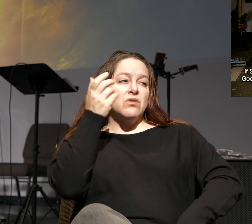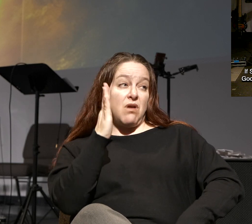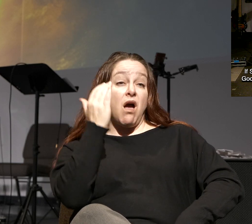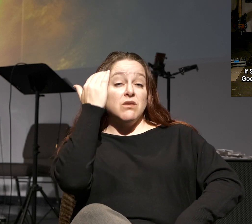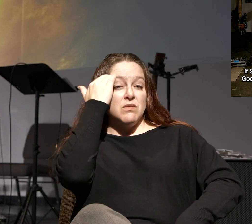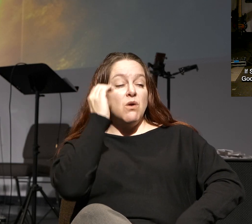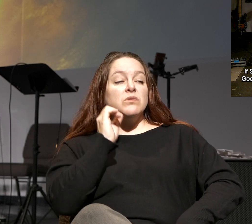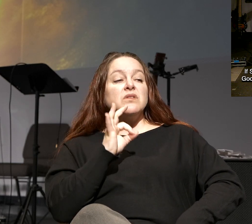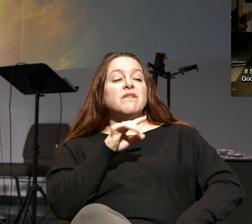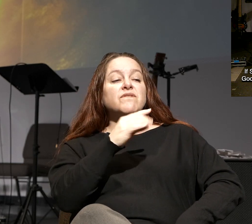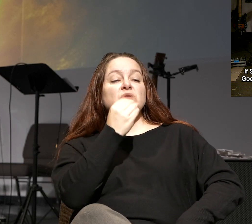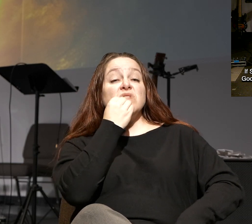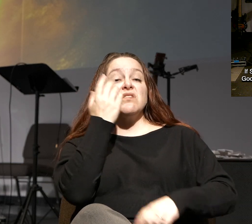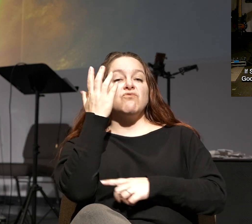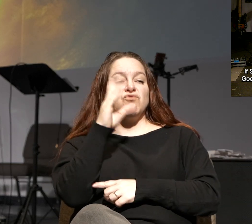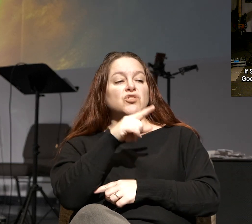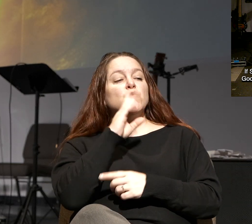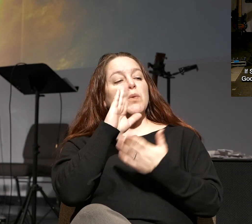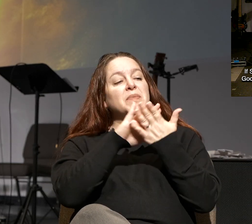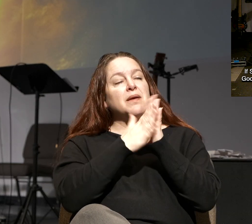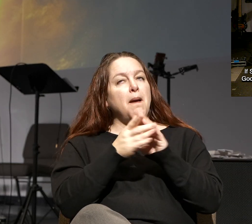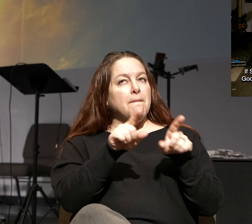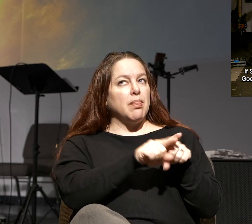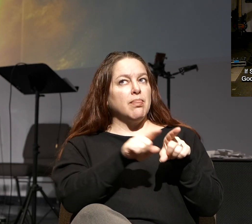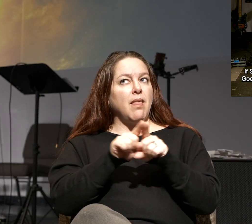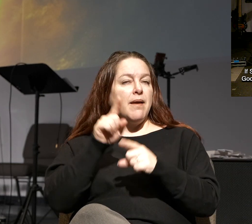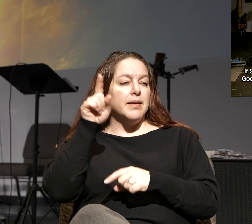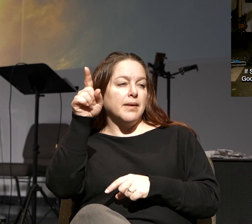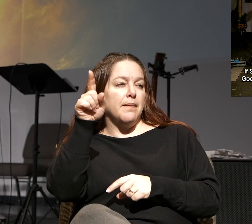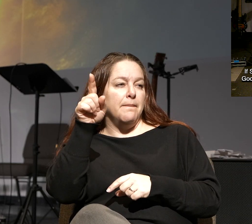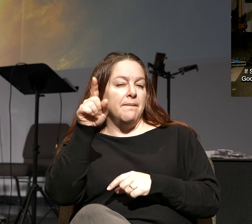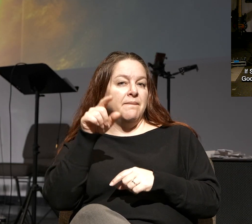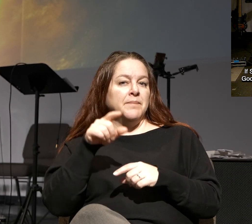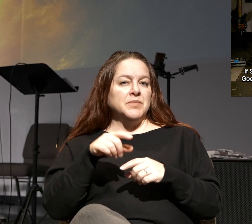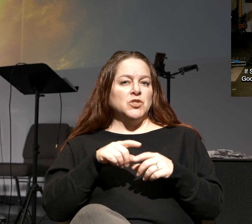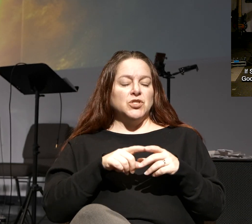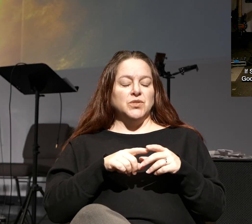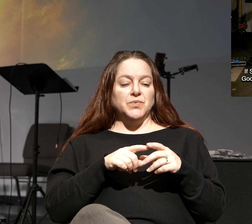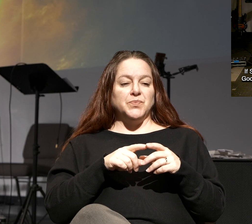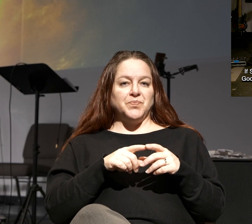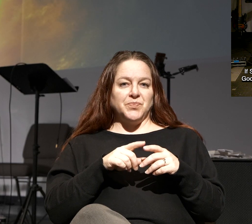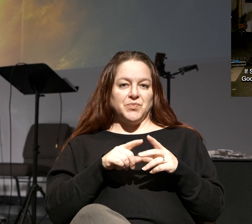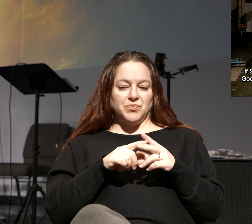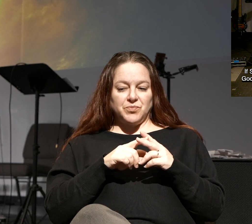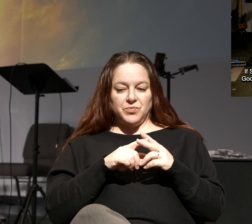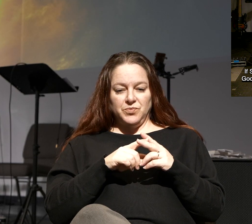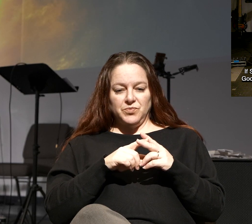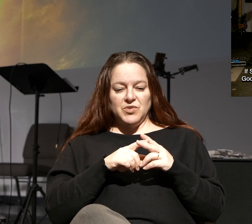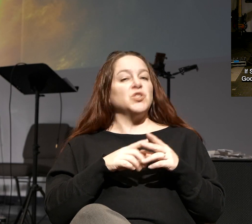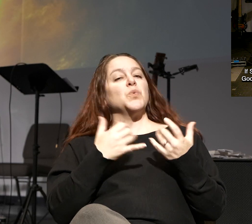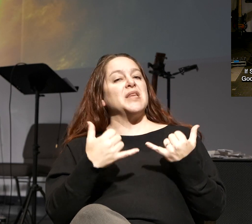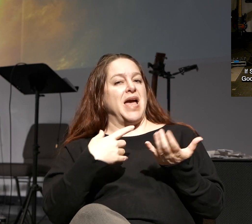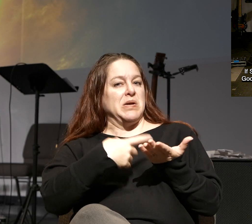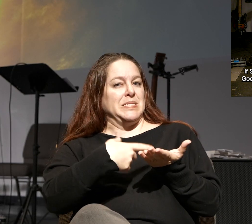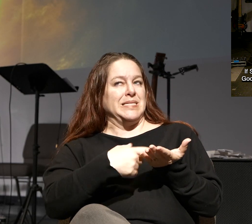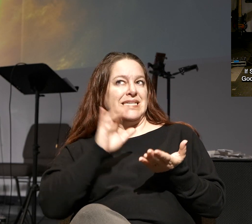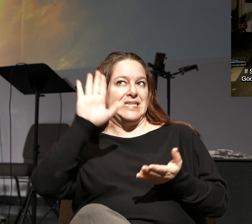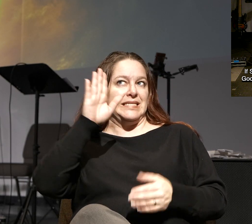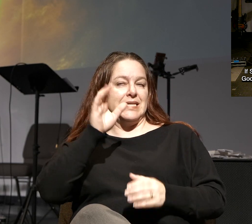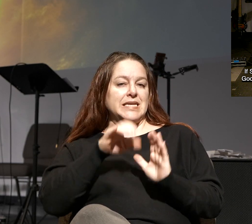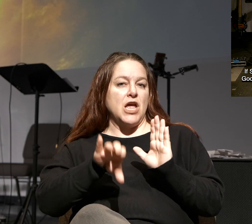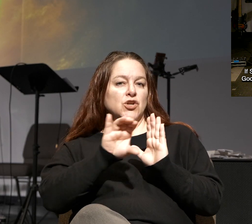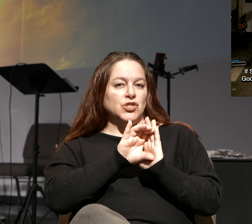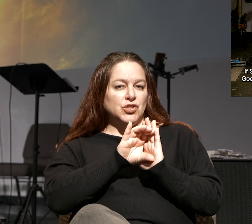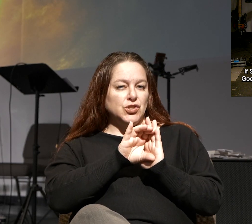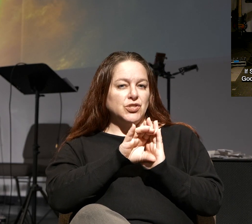that if you eat of the tree, you're going to become like him. And so he begins to work on them with God's character, understanding